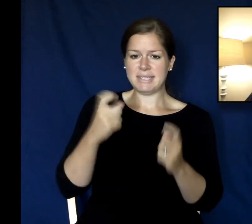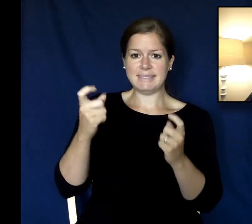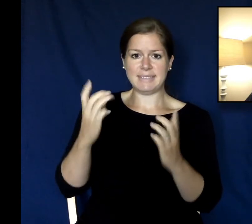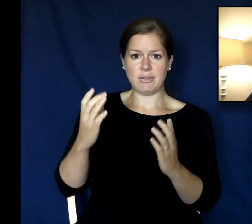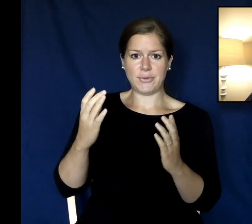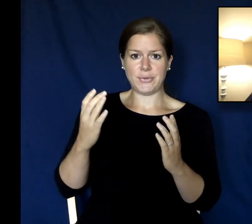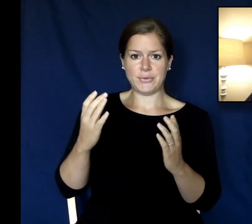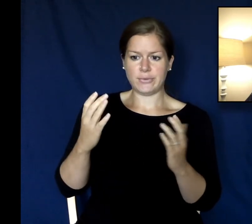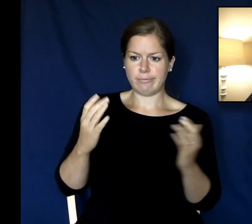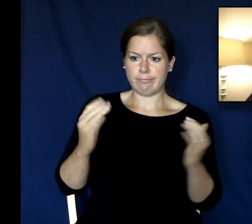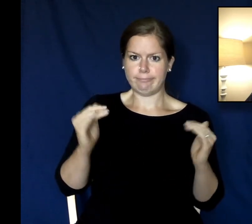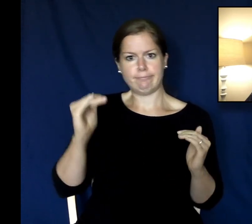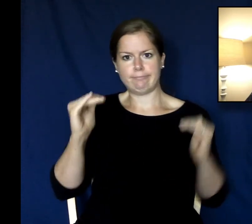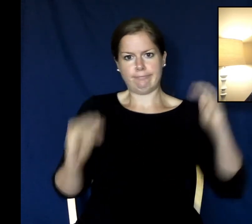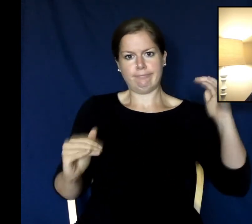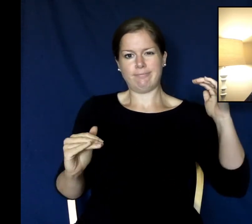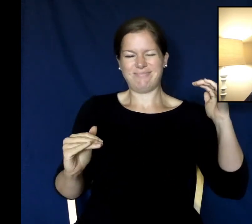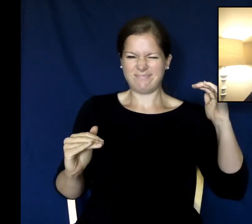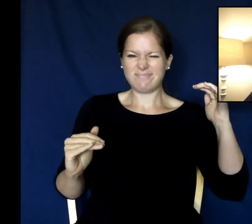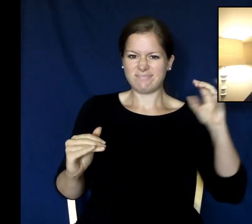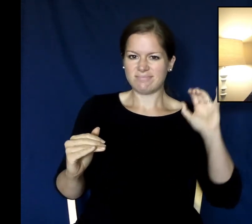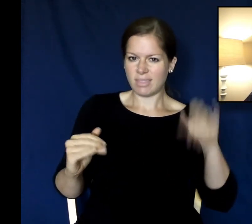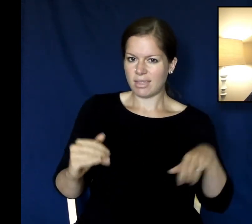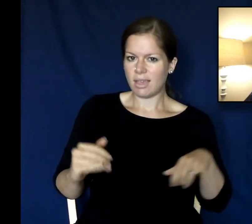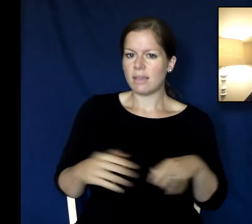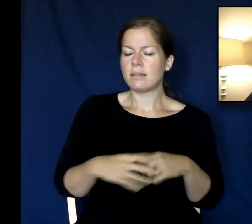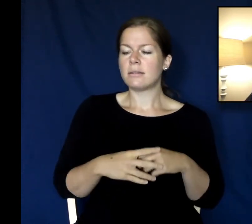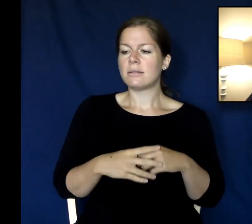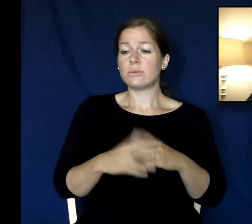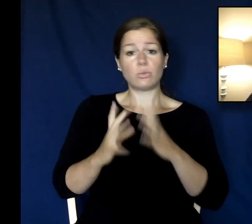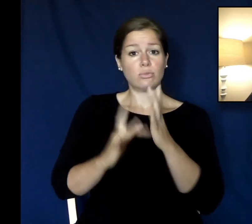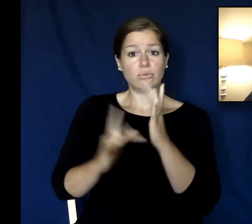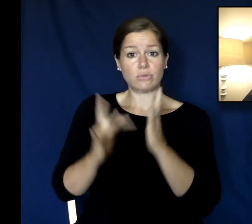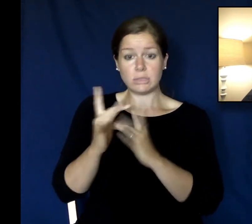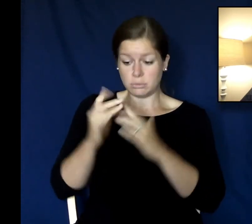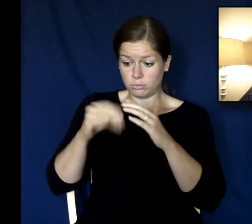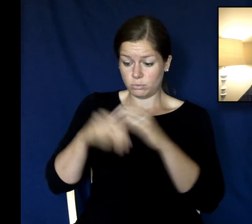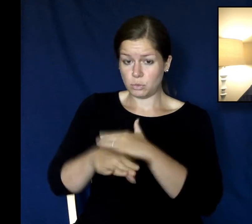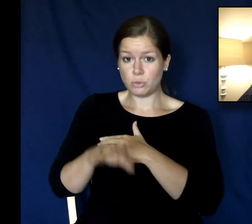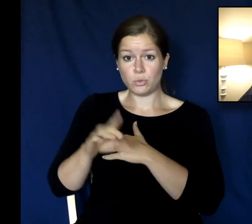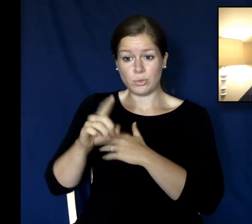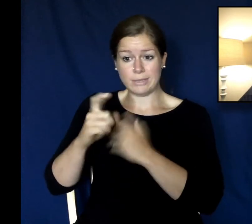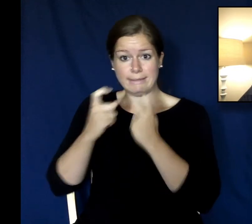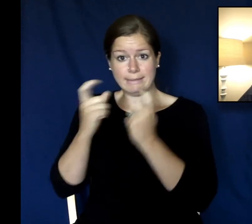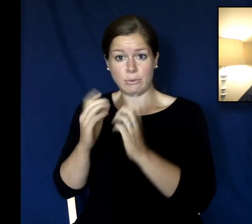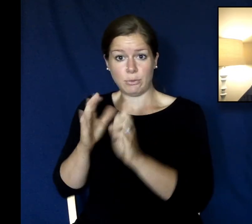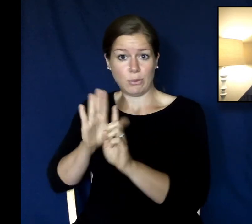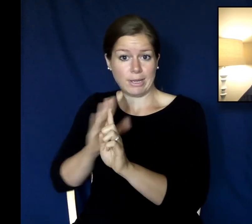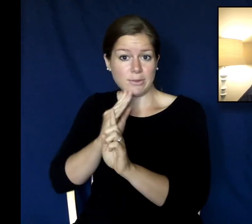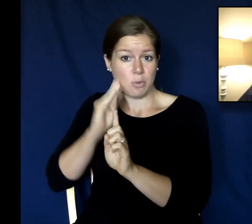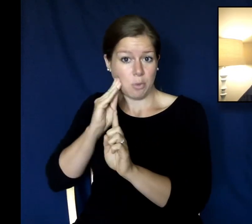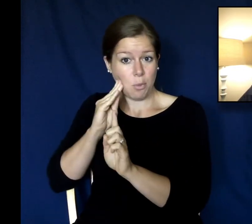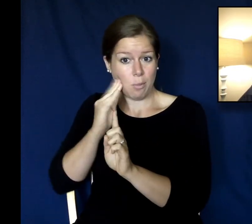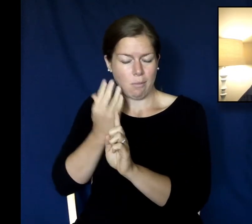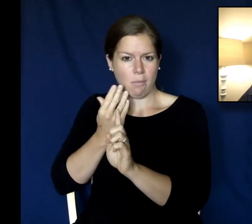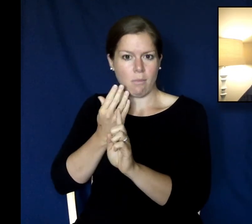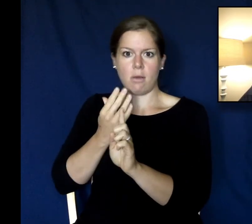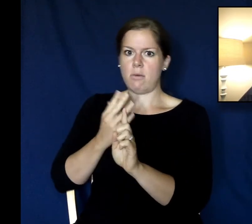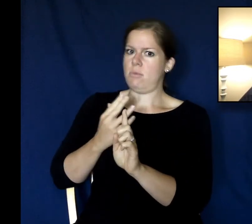surroundings and you're their guest right and um this would have been a very scandalous thing to do for Jesus and